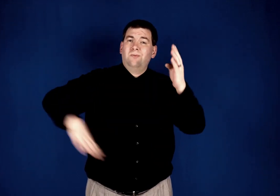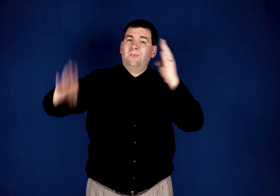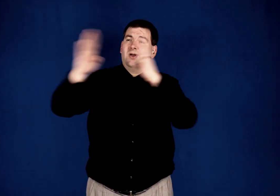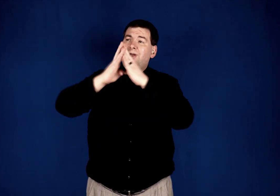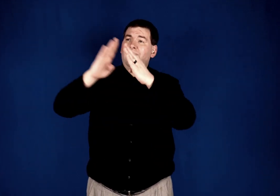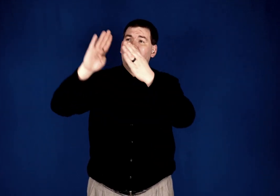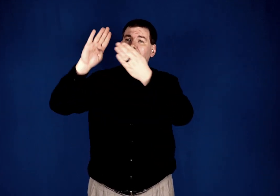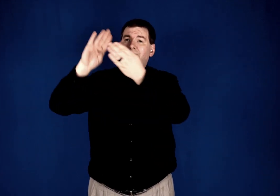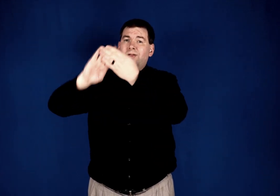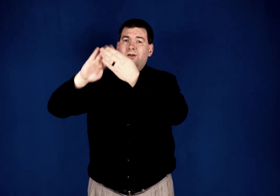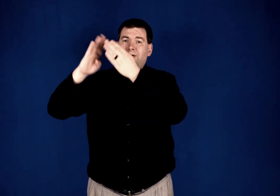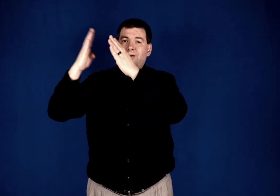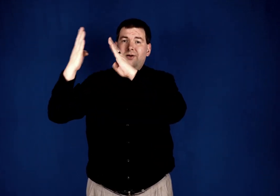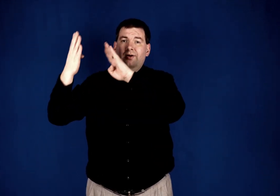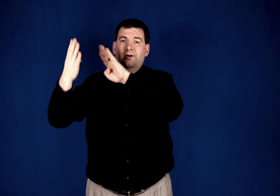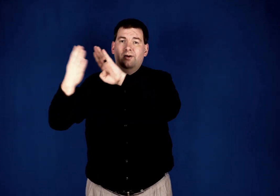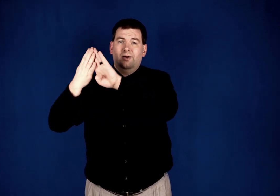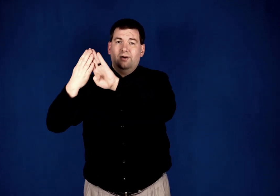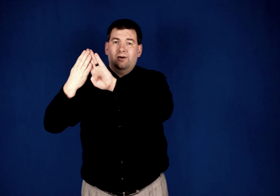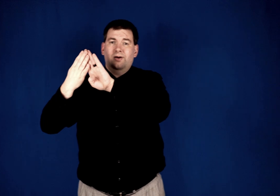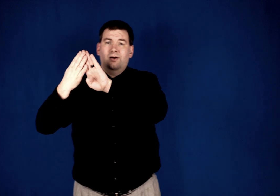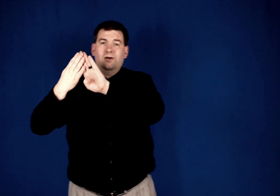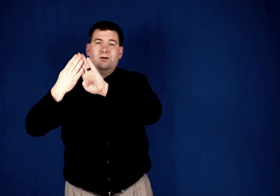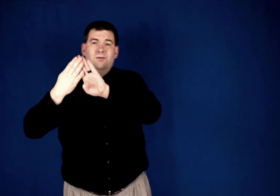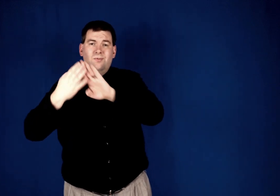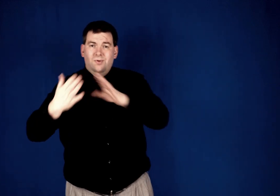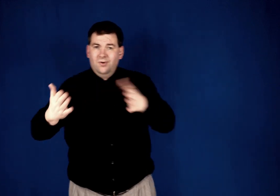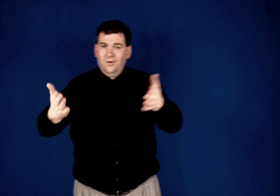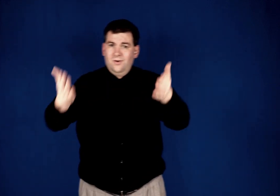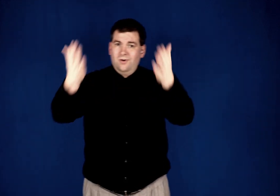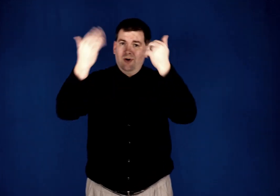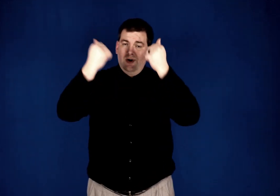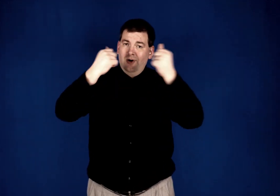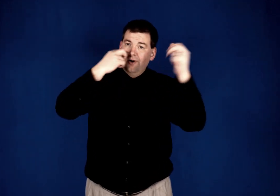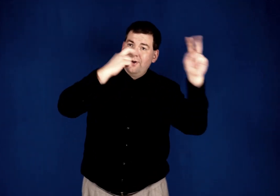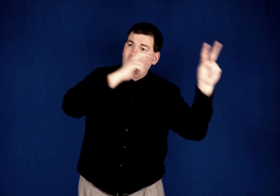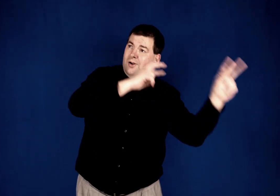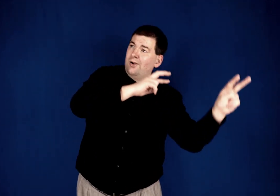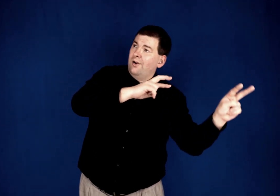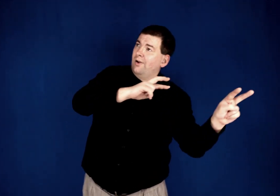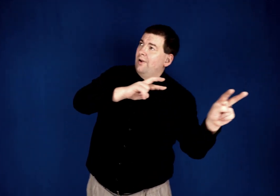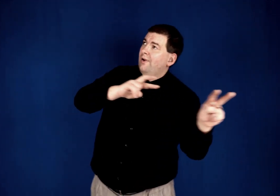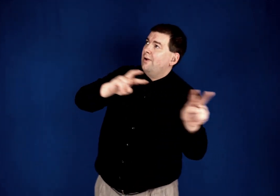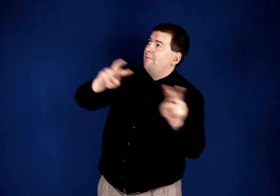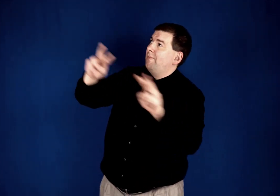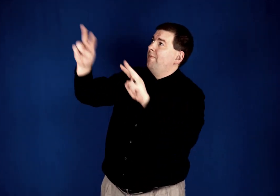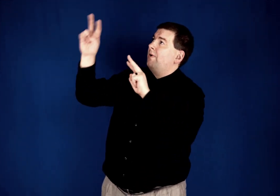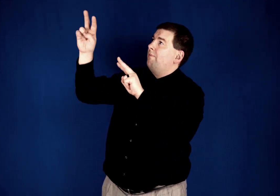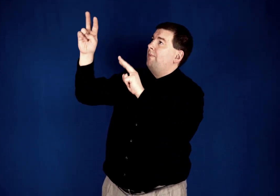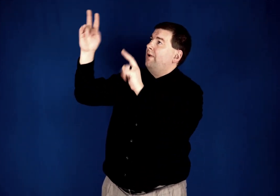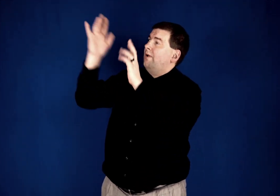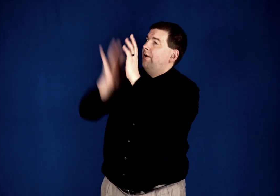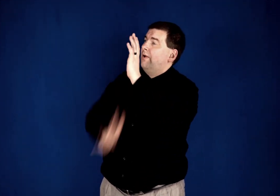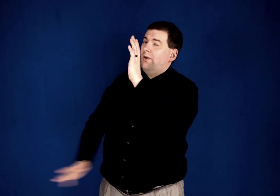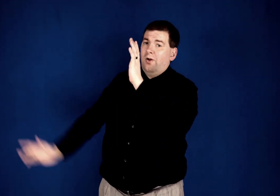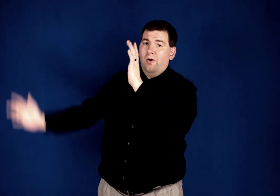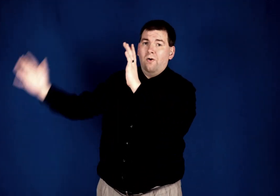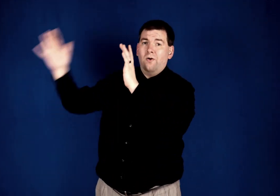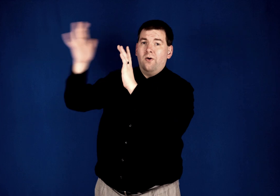Bethlehem. Come and behold